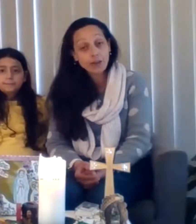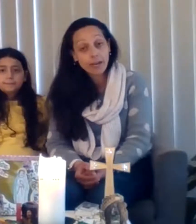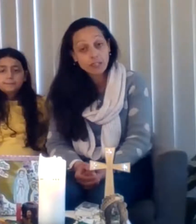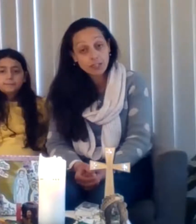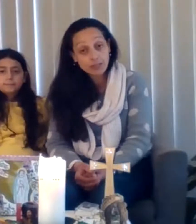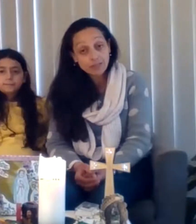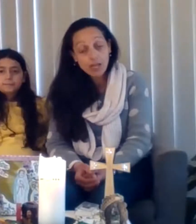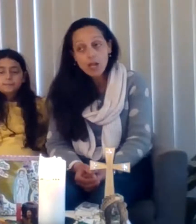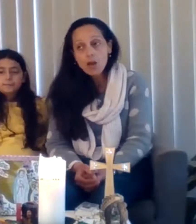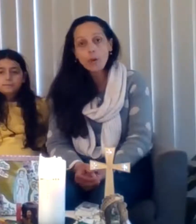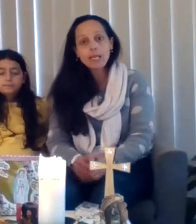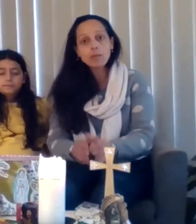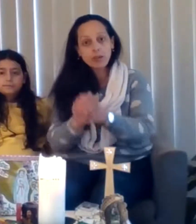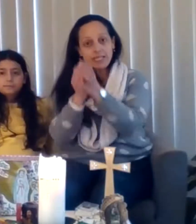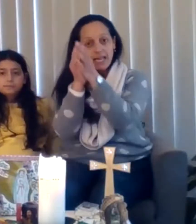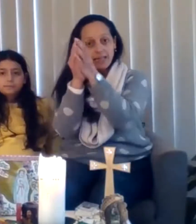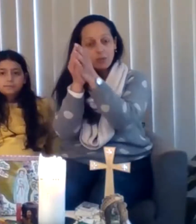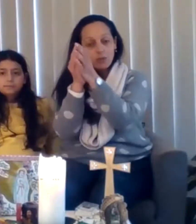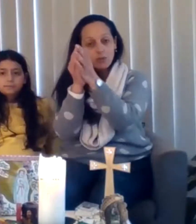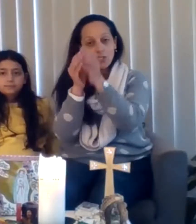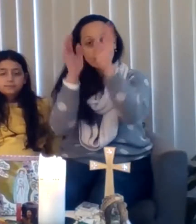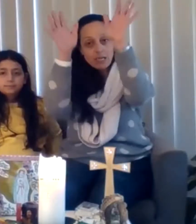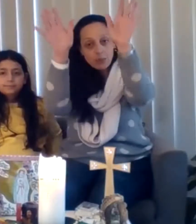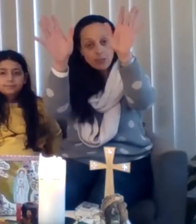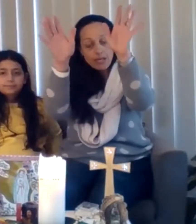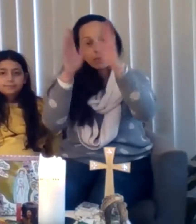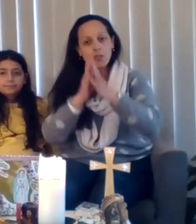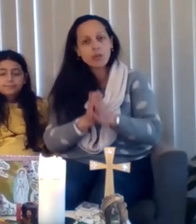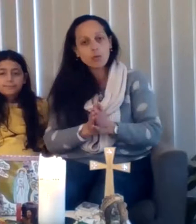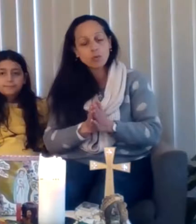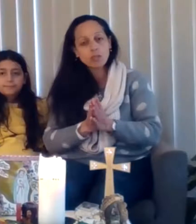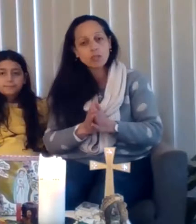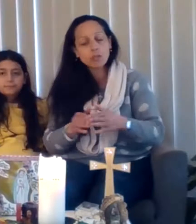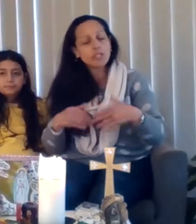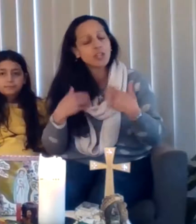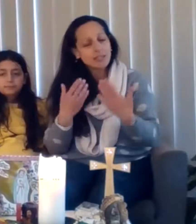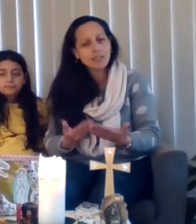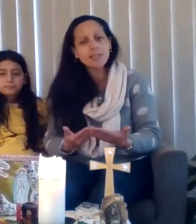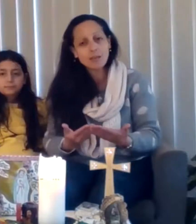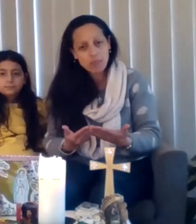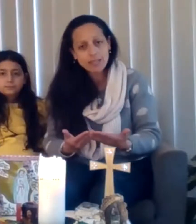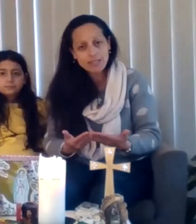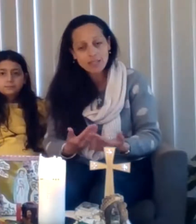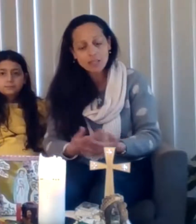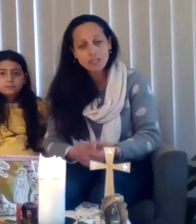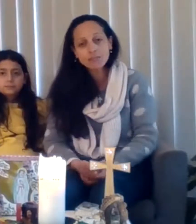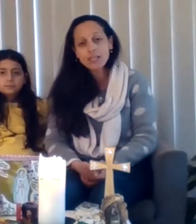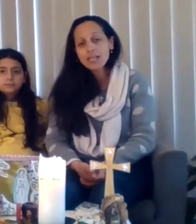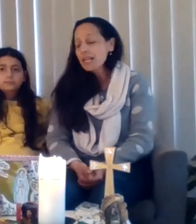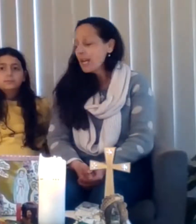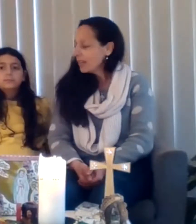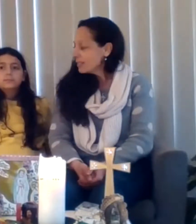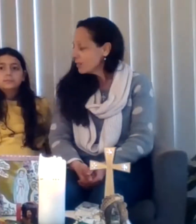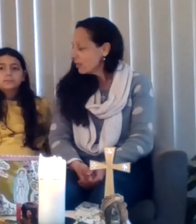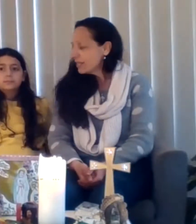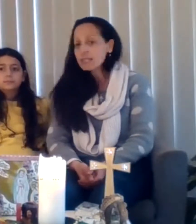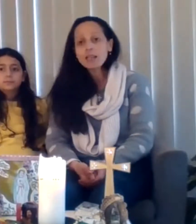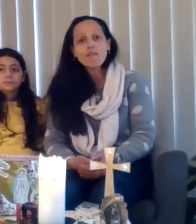adoration, when he brings out the monstrous and puts it up on the altar and we just sit in meditation. And the song is